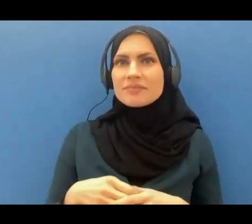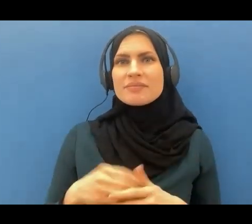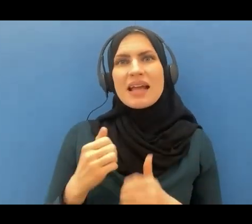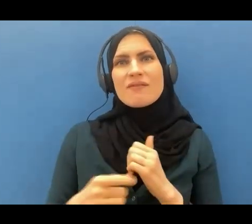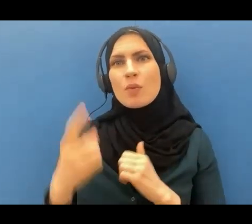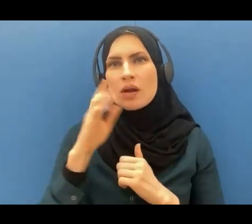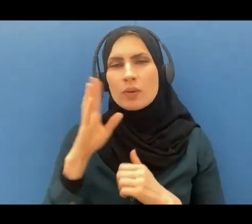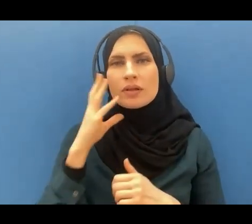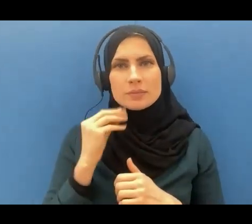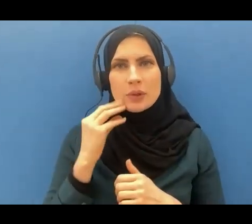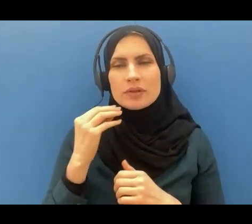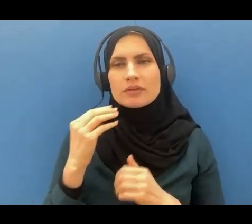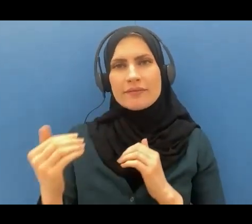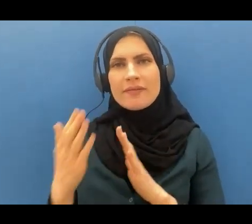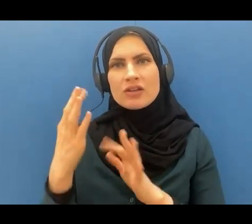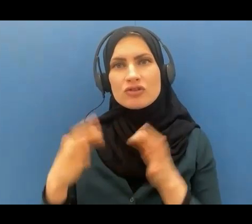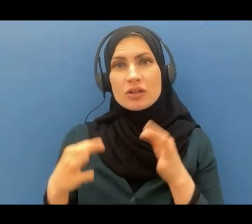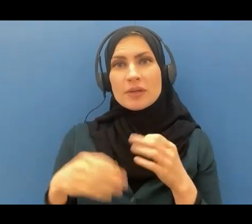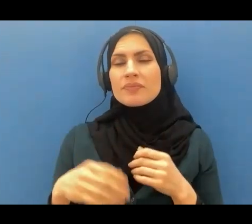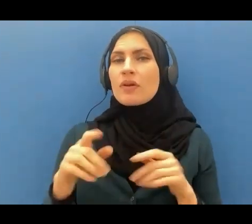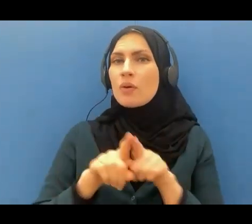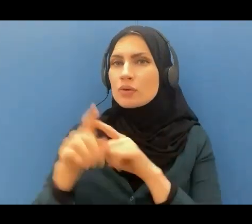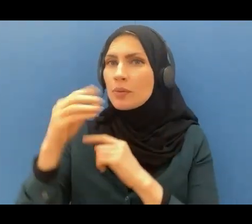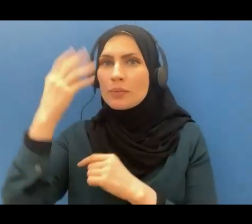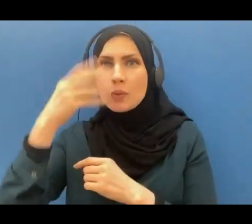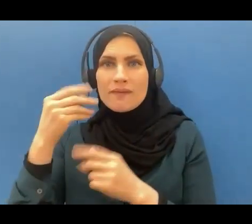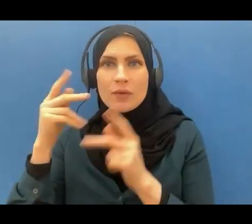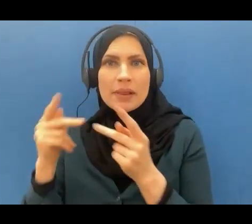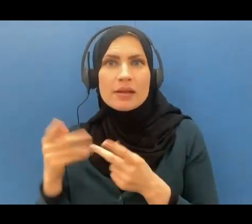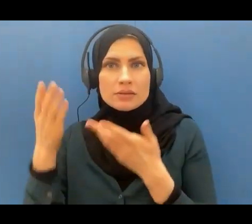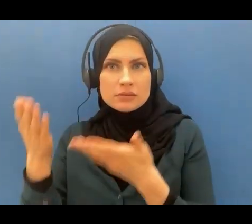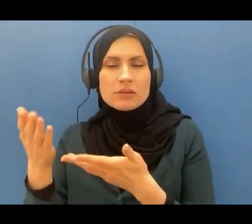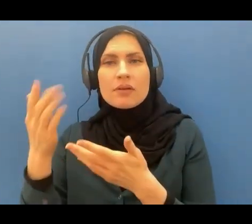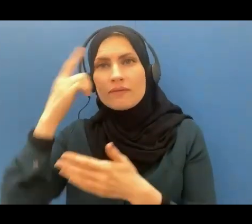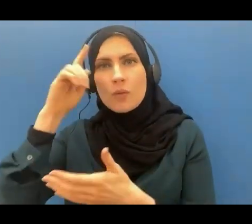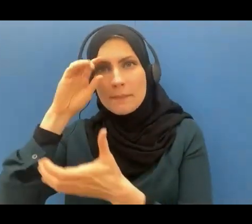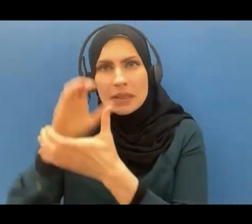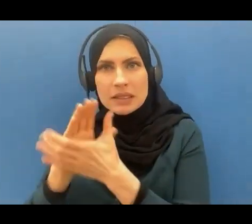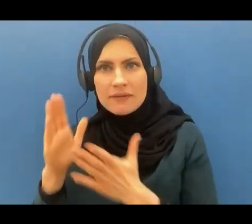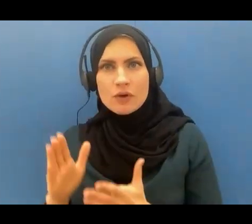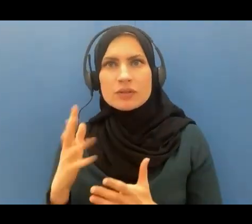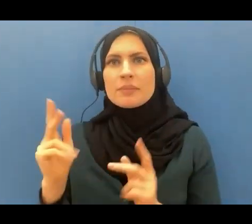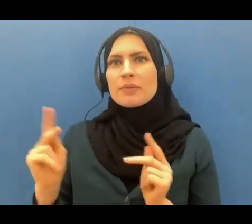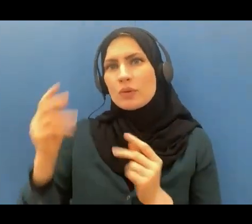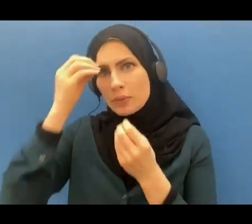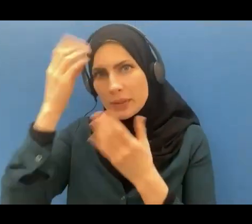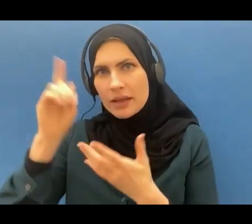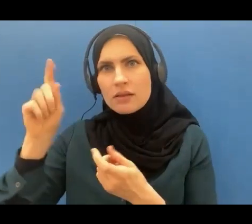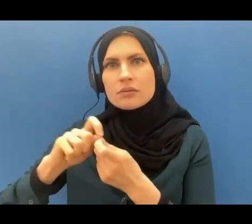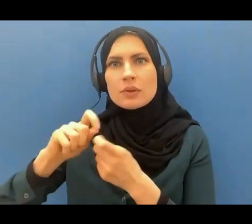that is awaiting for the believers and those who are beautiful to Allah sisters and